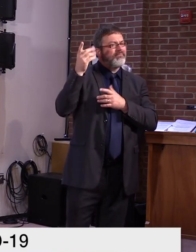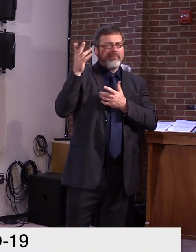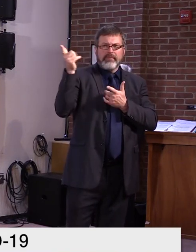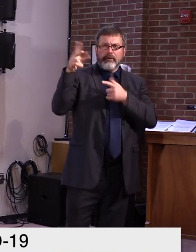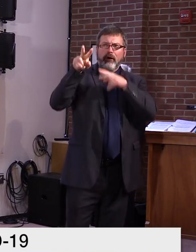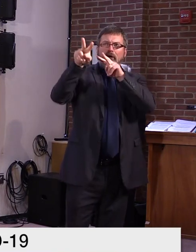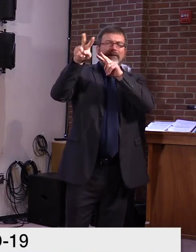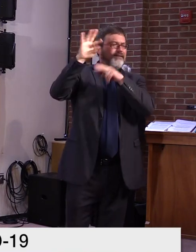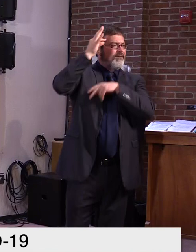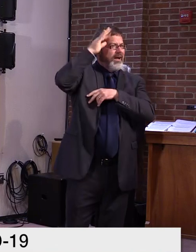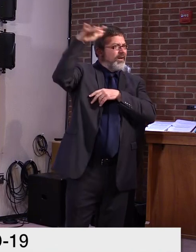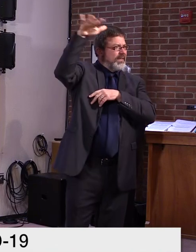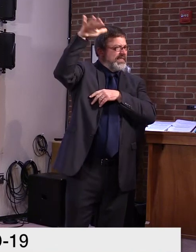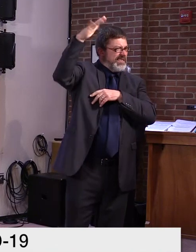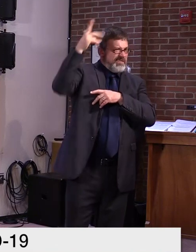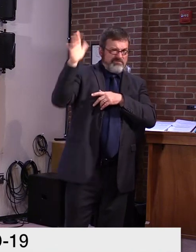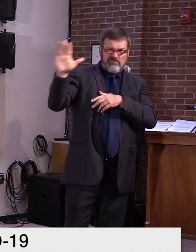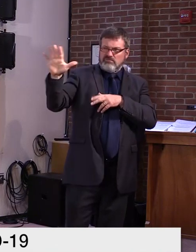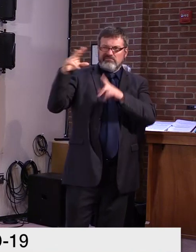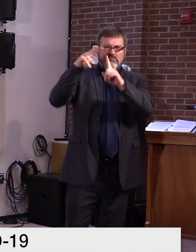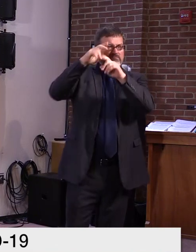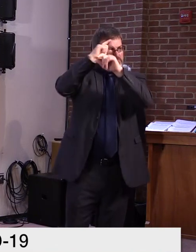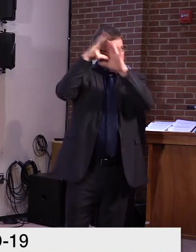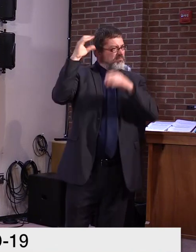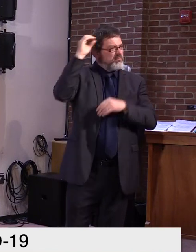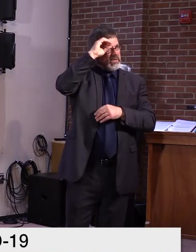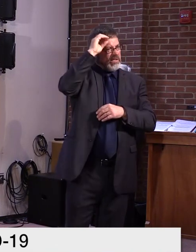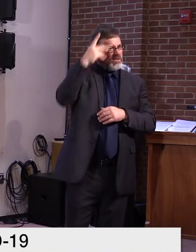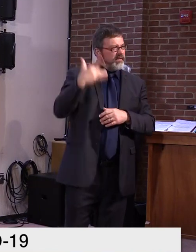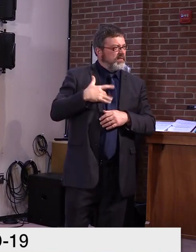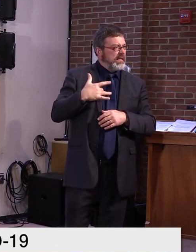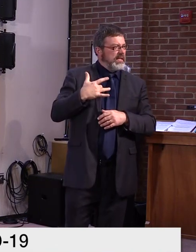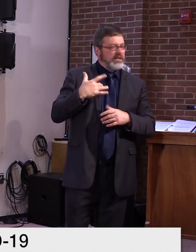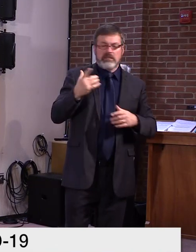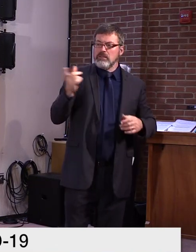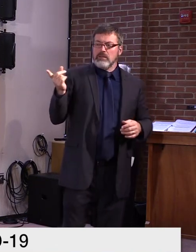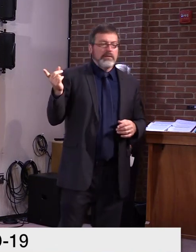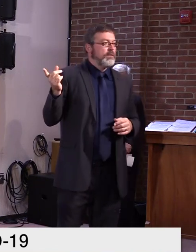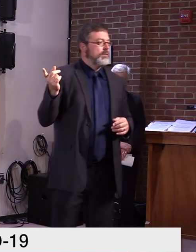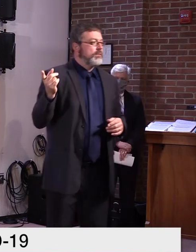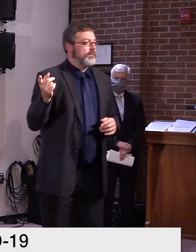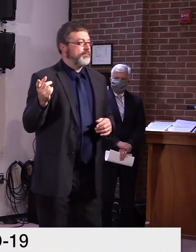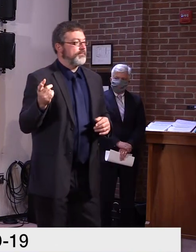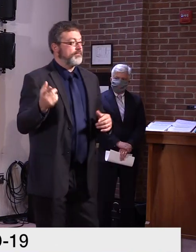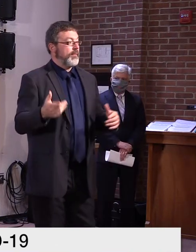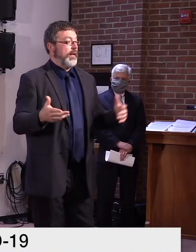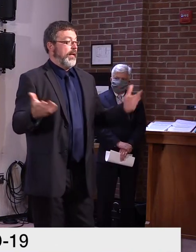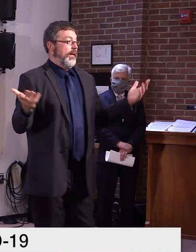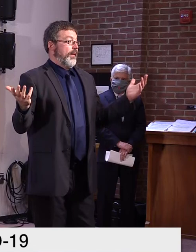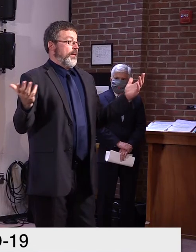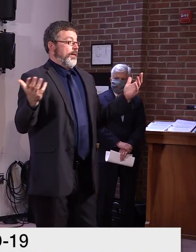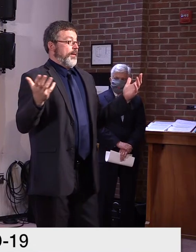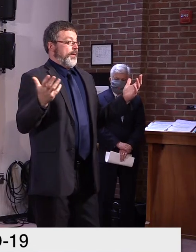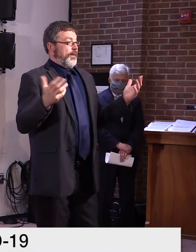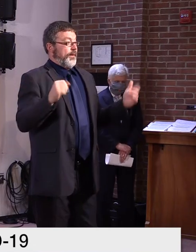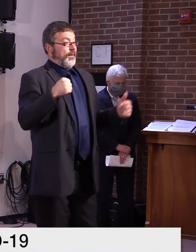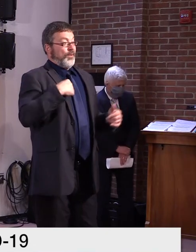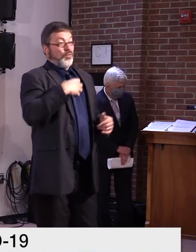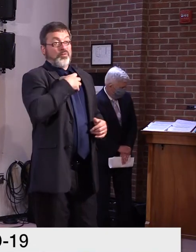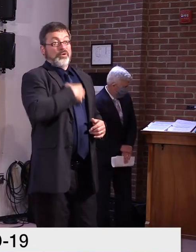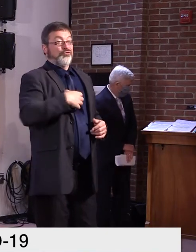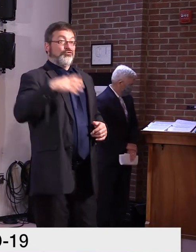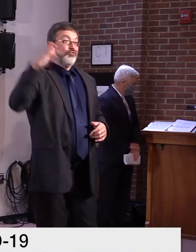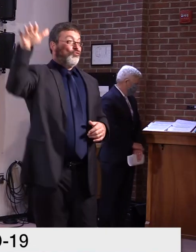be, uh, for them to come to agreement. Uh, it seems that they are, uh, a long ways apart, uh, but there's always the middle, right?